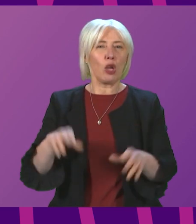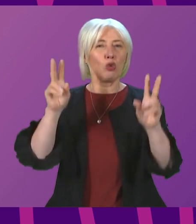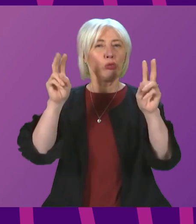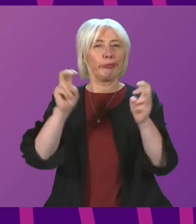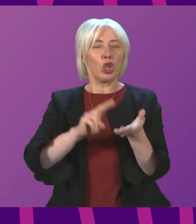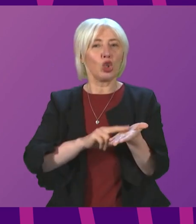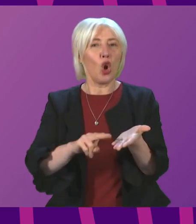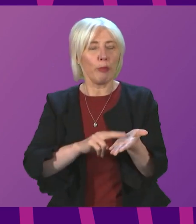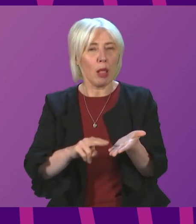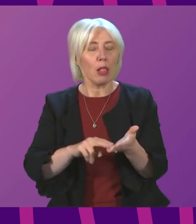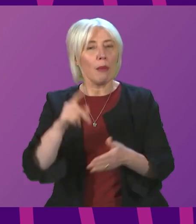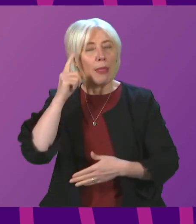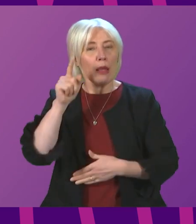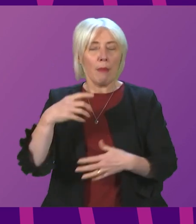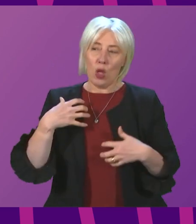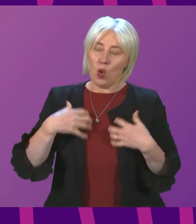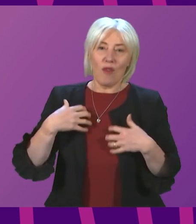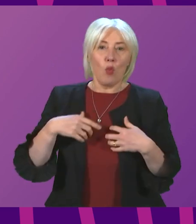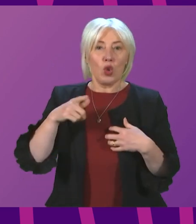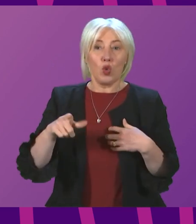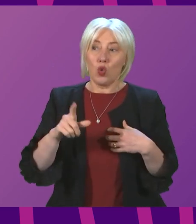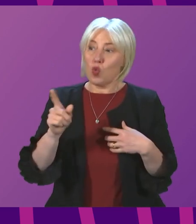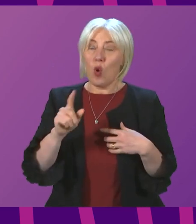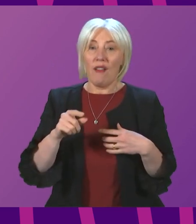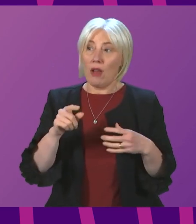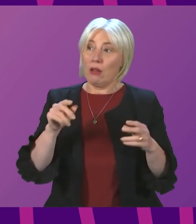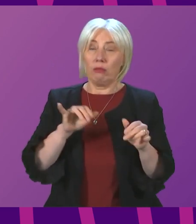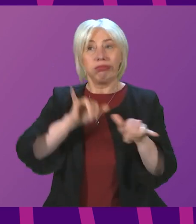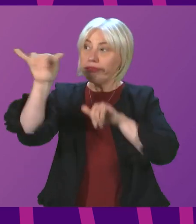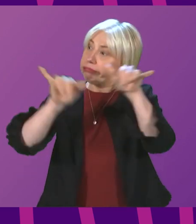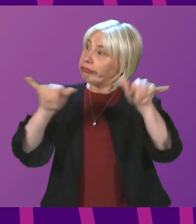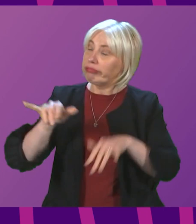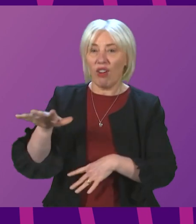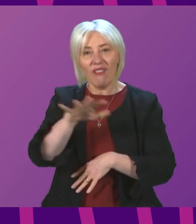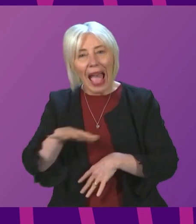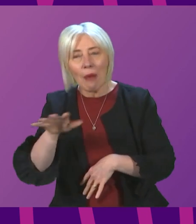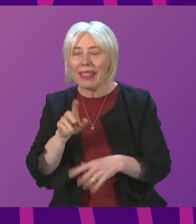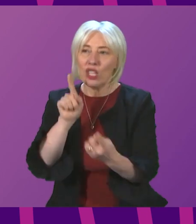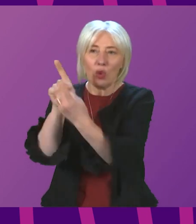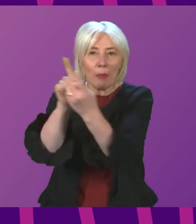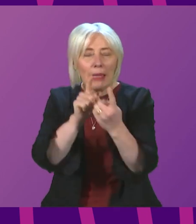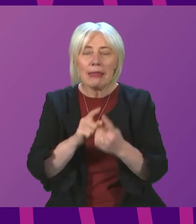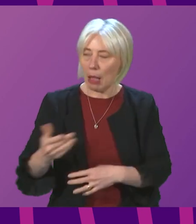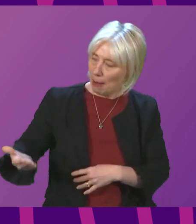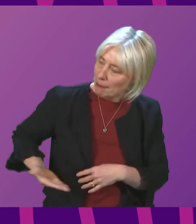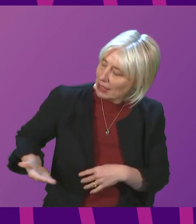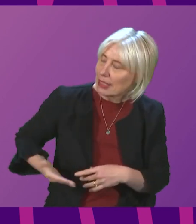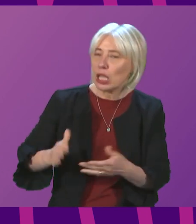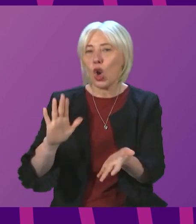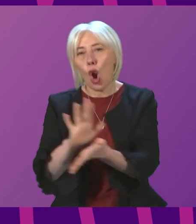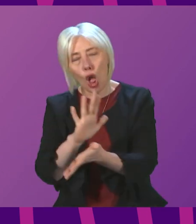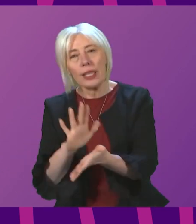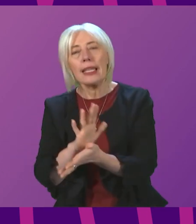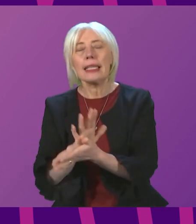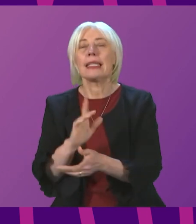look forward at this stage to greater normality around international travel for family connections, for business, for holidays, and that